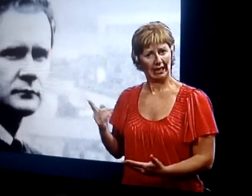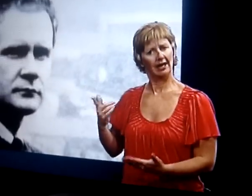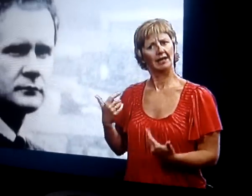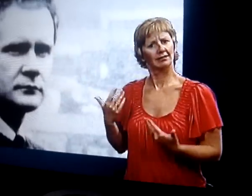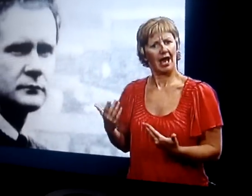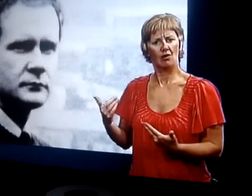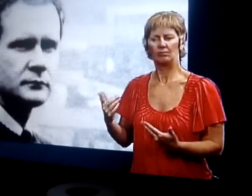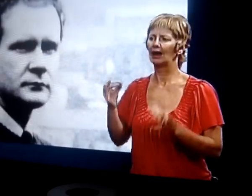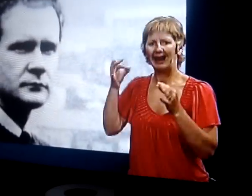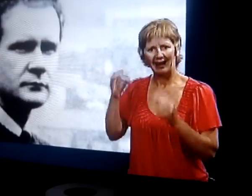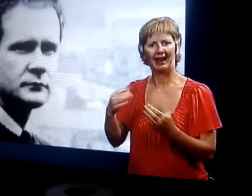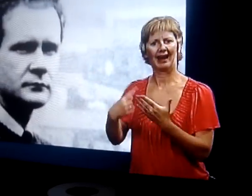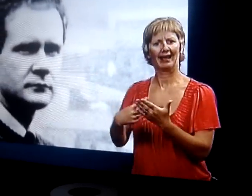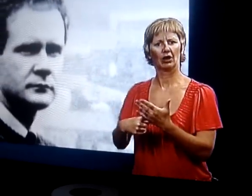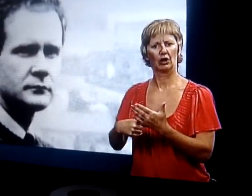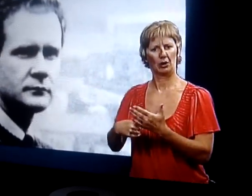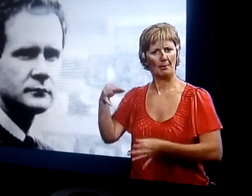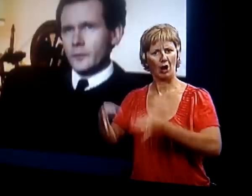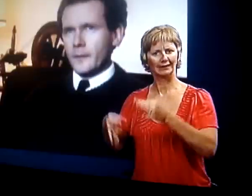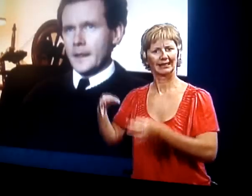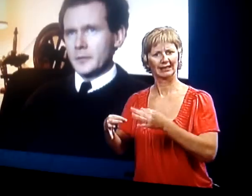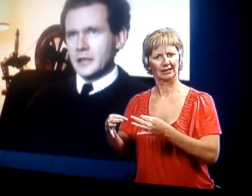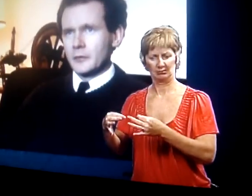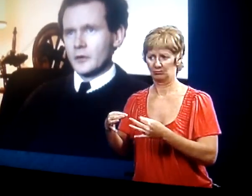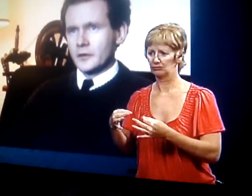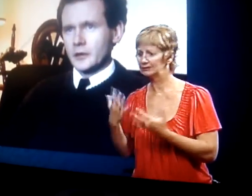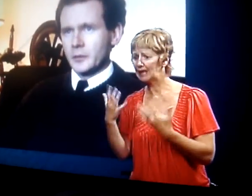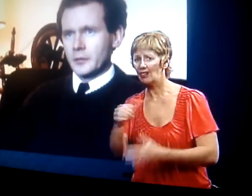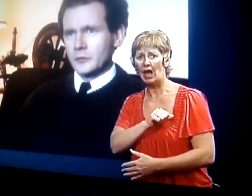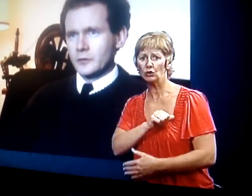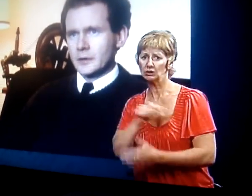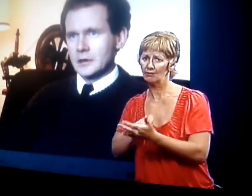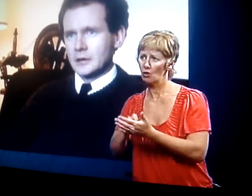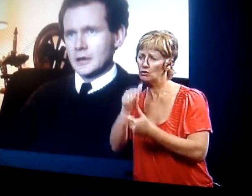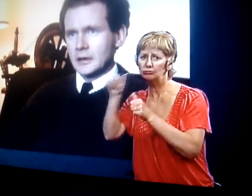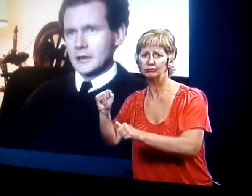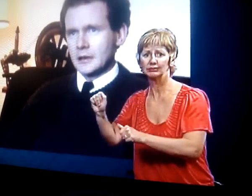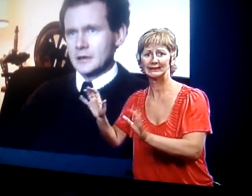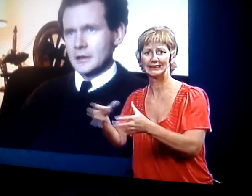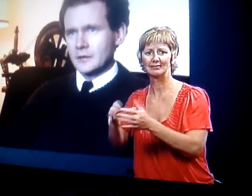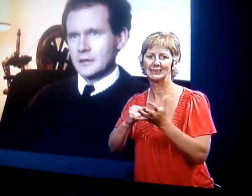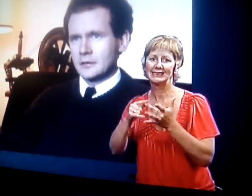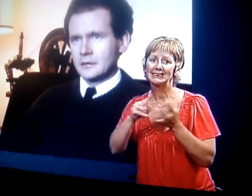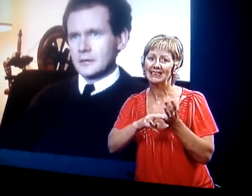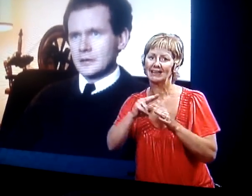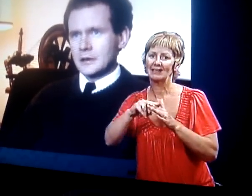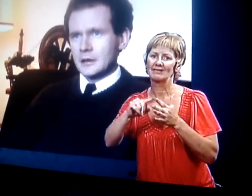votes for his party, Sinn Féin. She really should be wearing a topic in the late 1970s, and